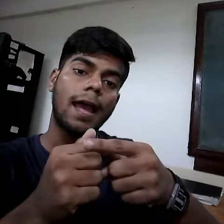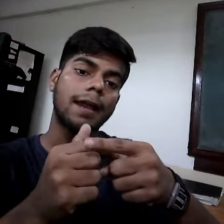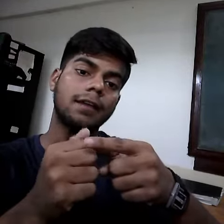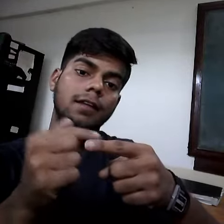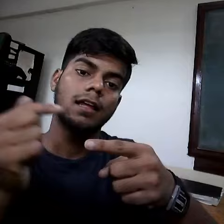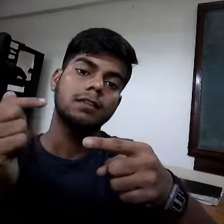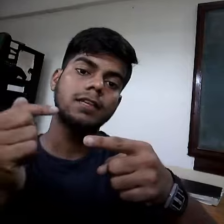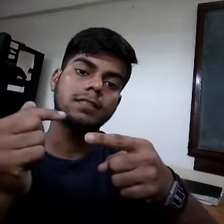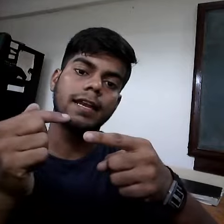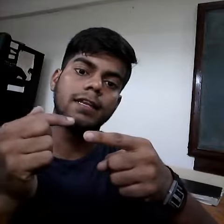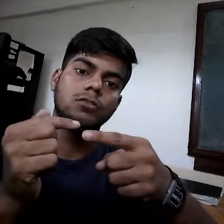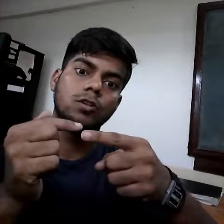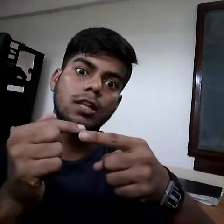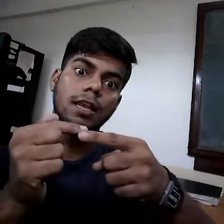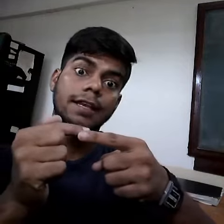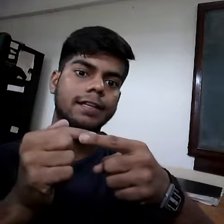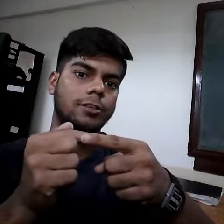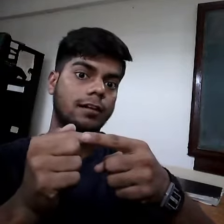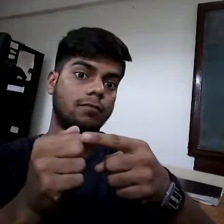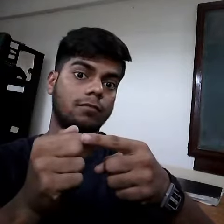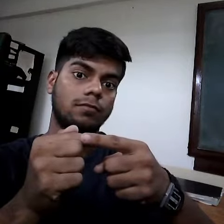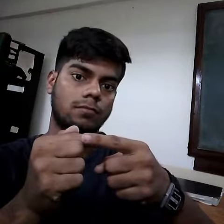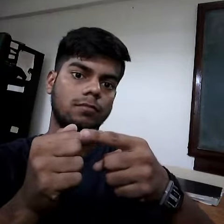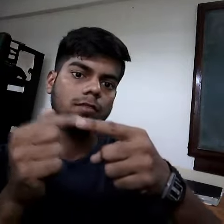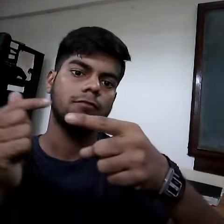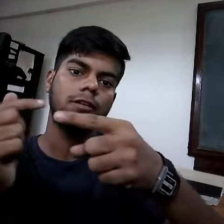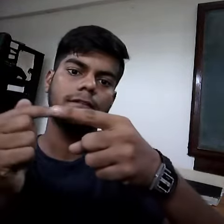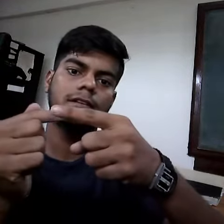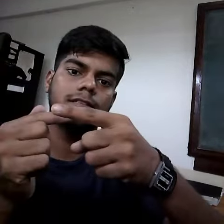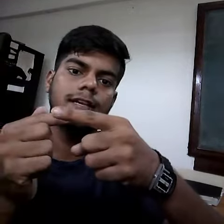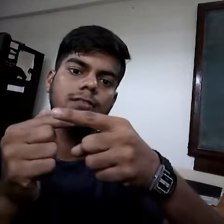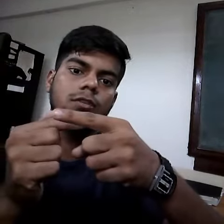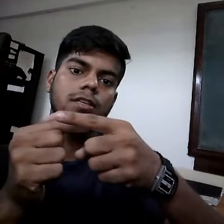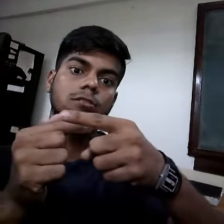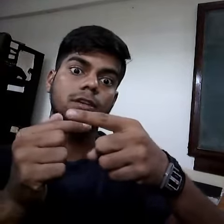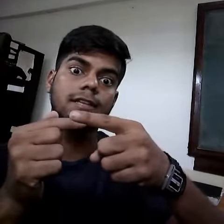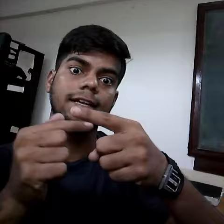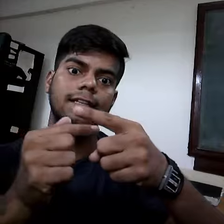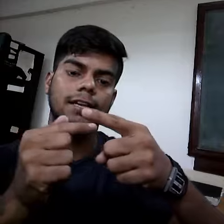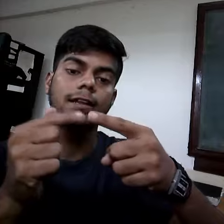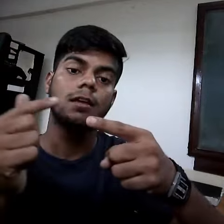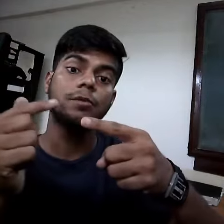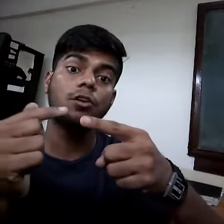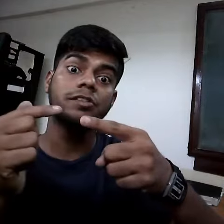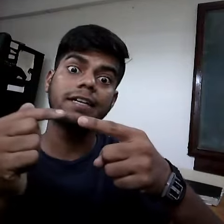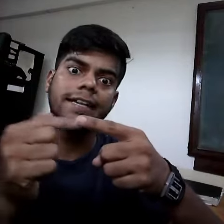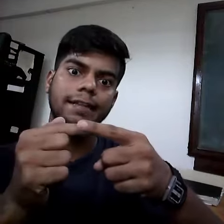And this strand is known as leading strand. Whatever strand is going is known as a leading strand. Because it's leading.